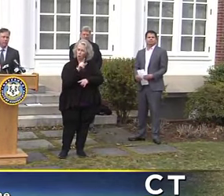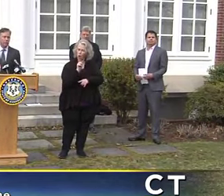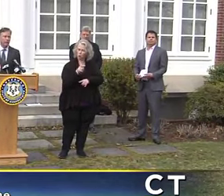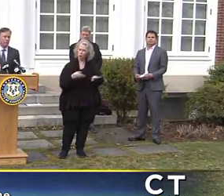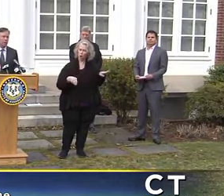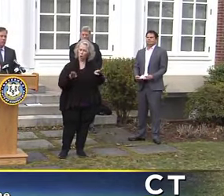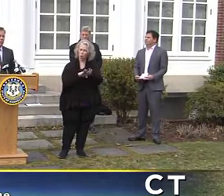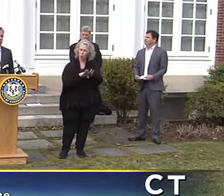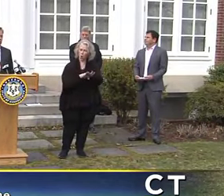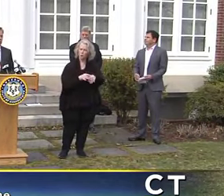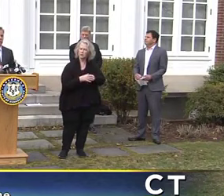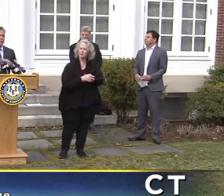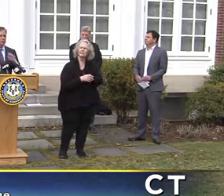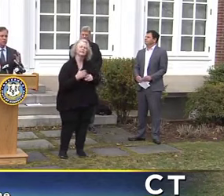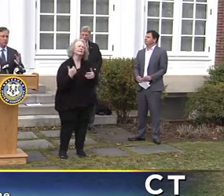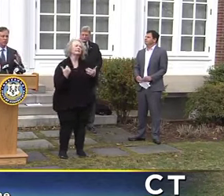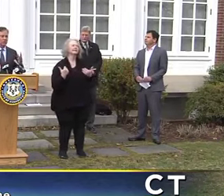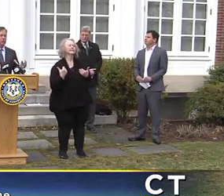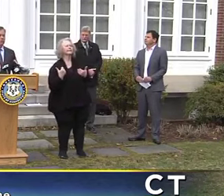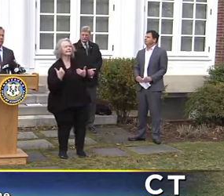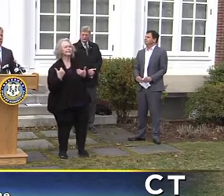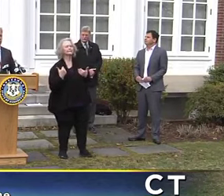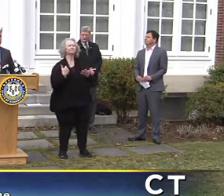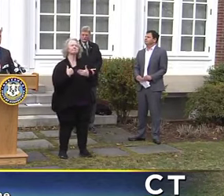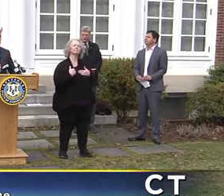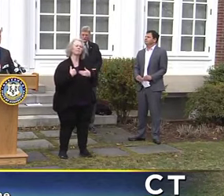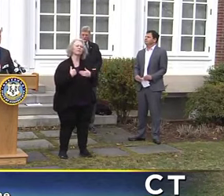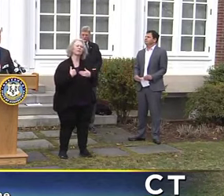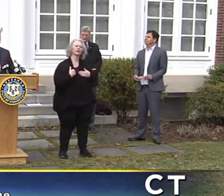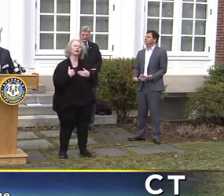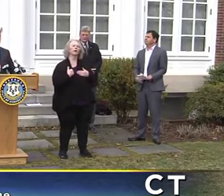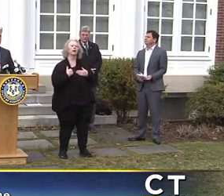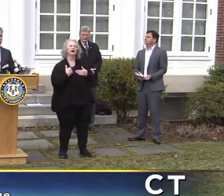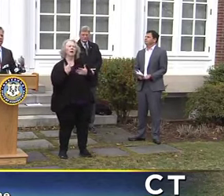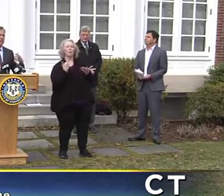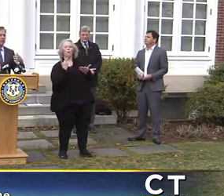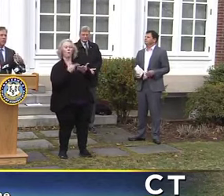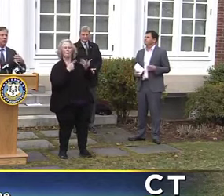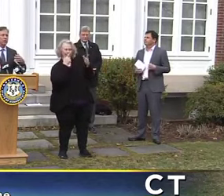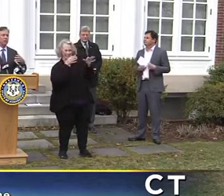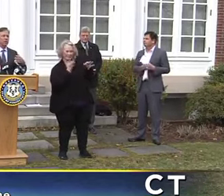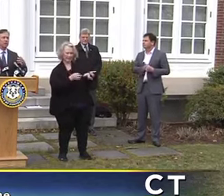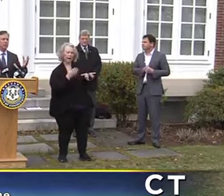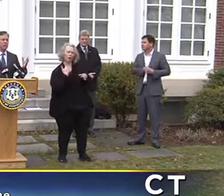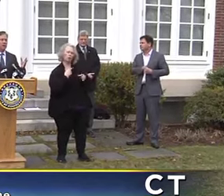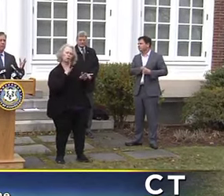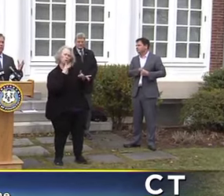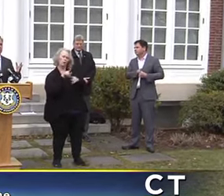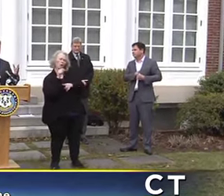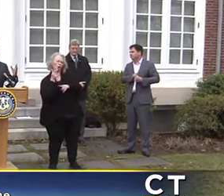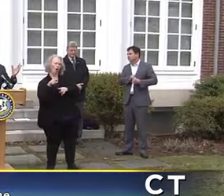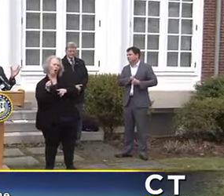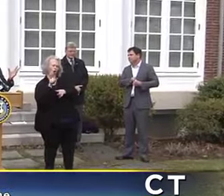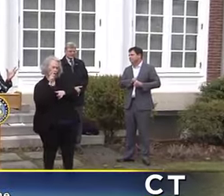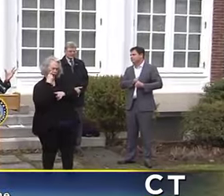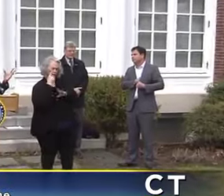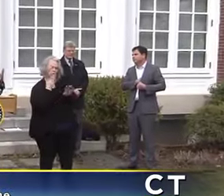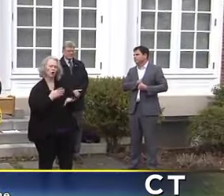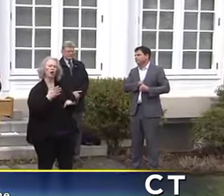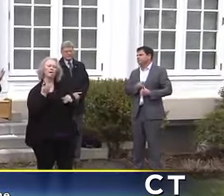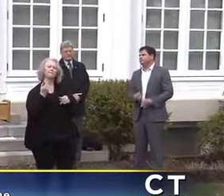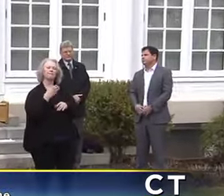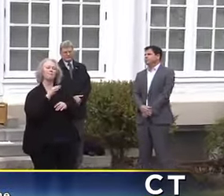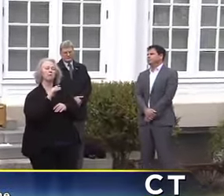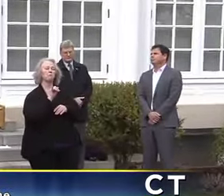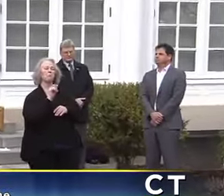I believe that whatever we're going to do, we're going to do in association with our fellow governors. But right now, it does seem to me that a lot of malls have big